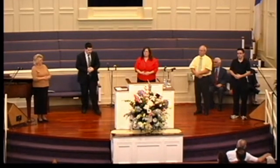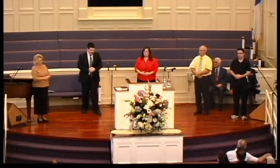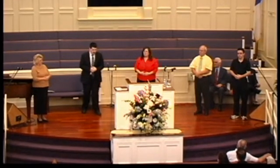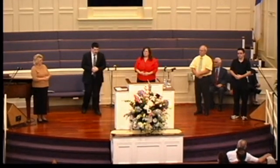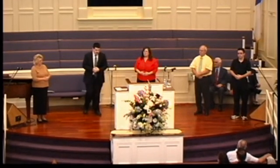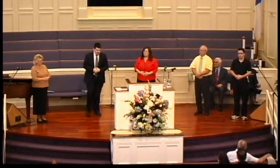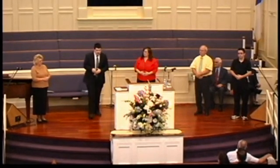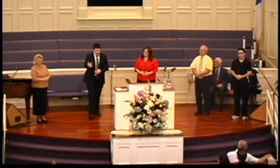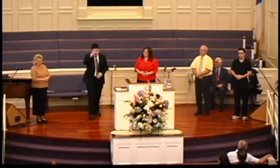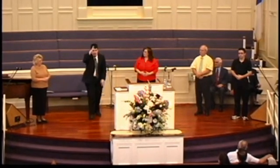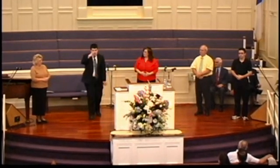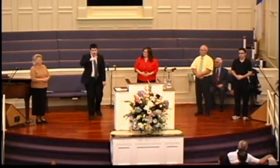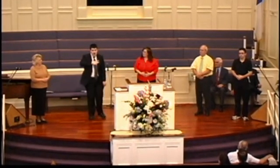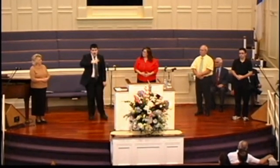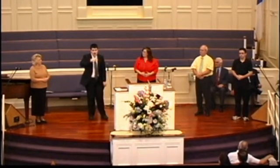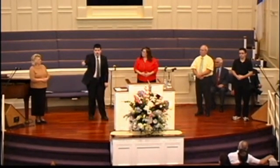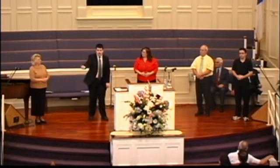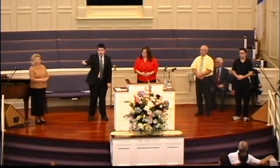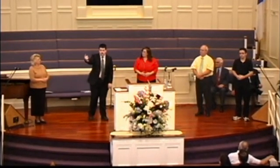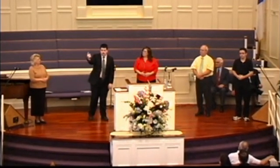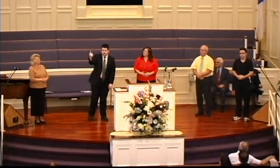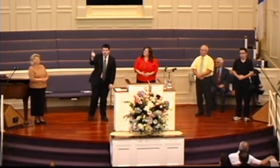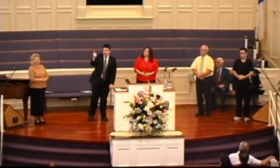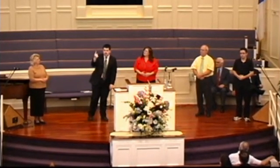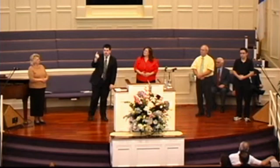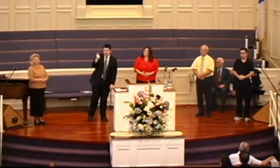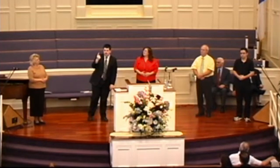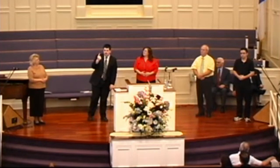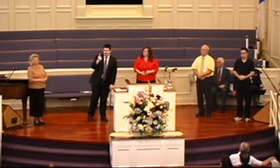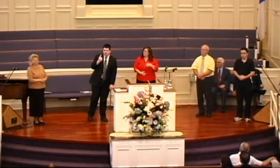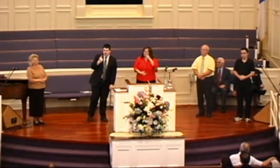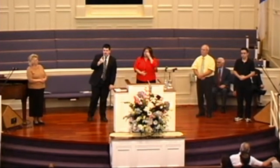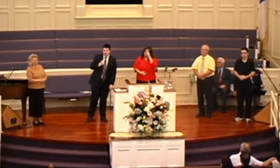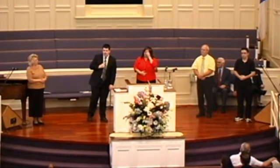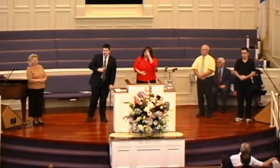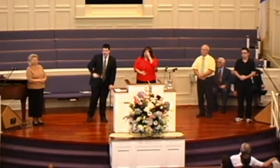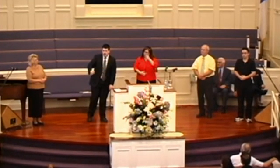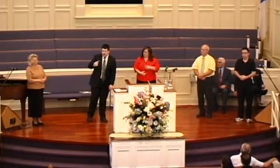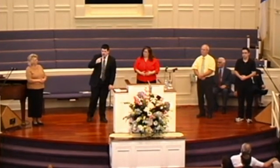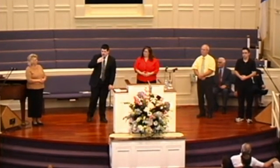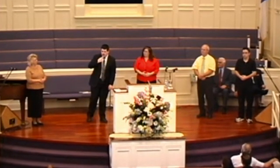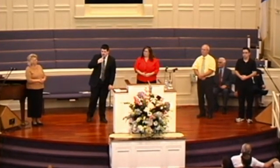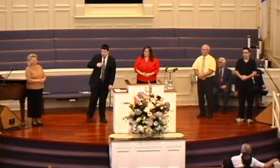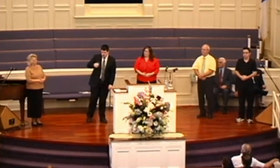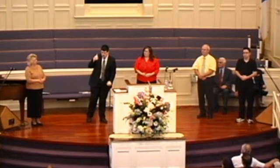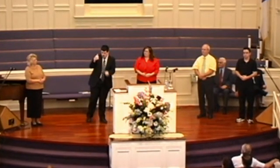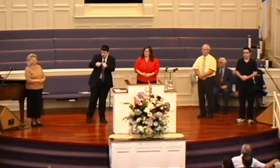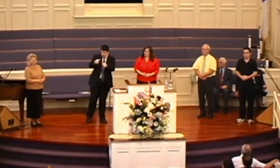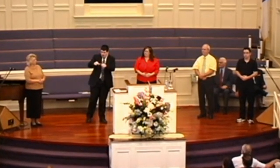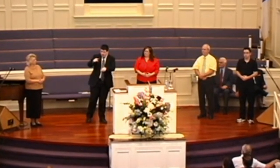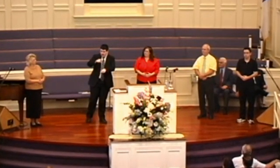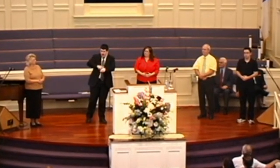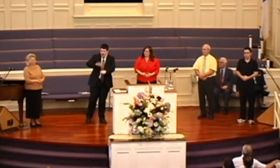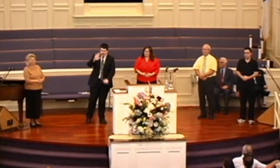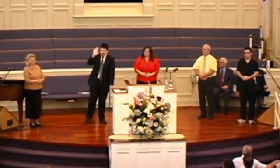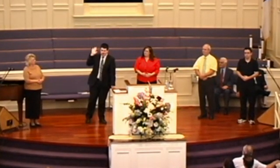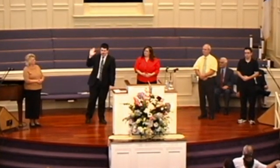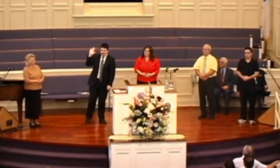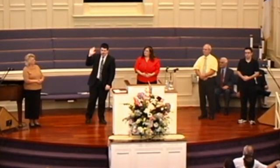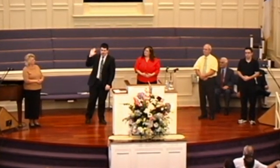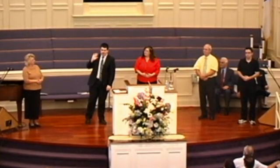Then Another Man Stood Before You I Said Remember The Time